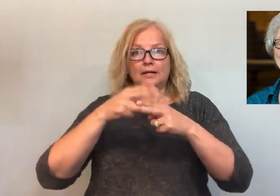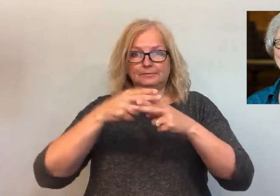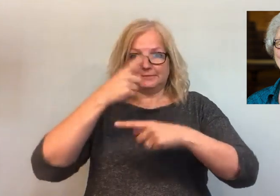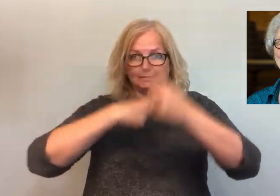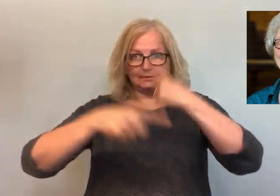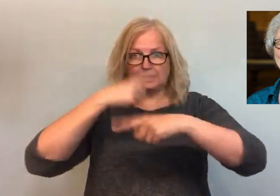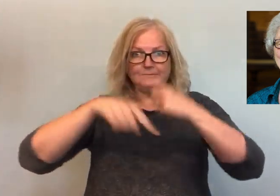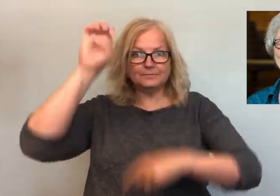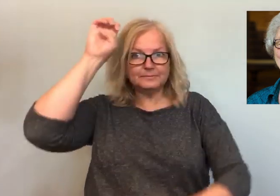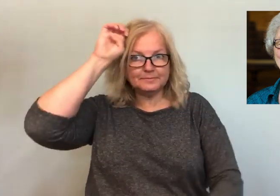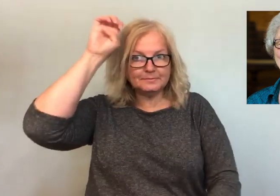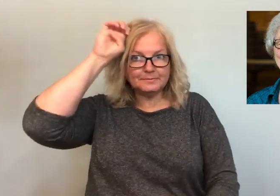This is her name sign.